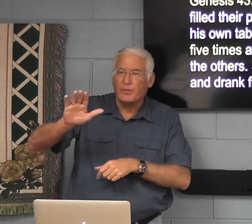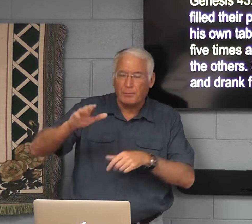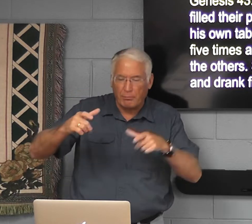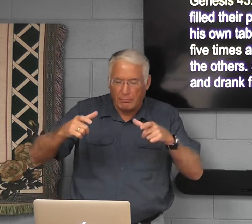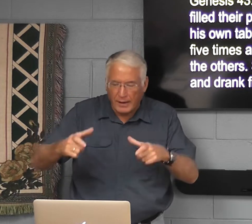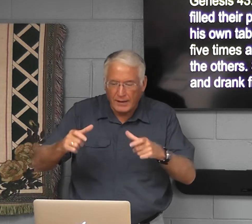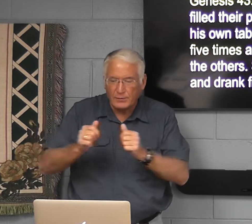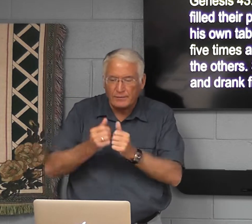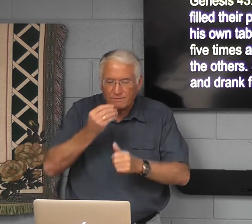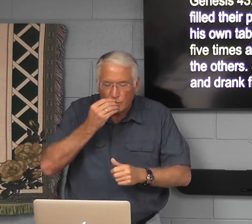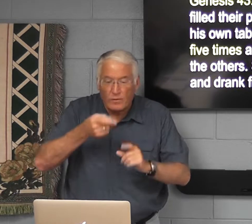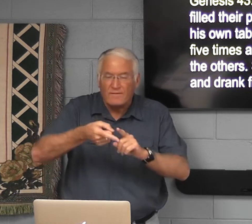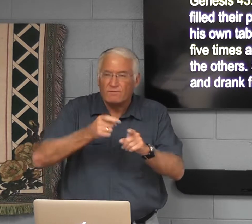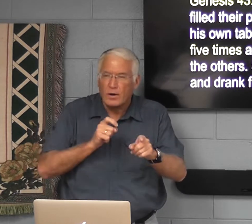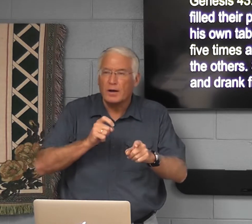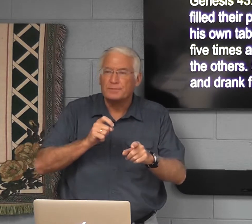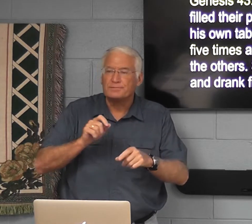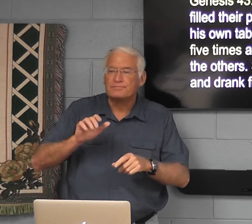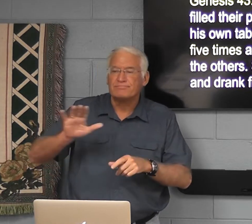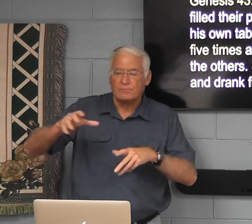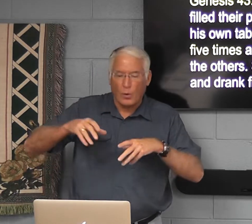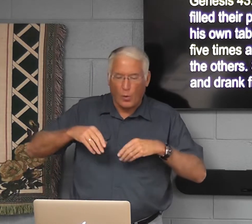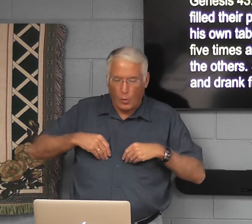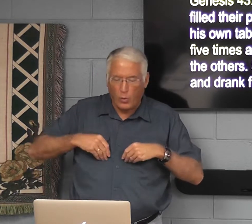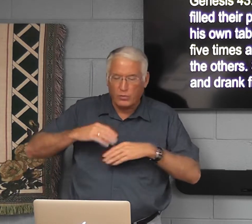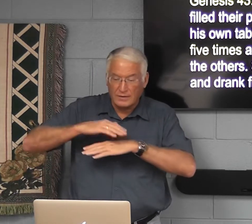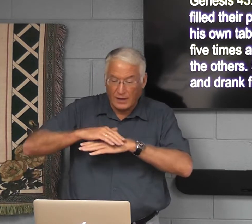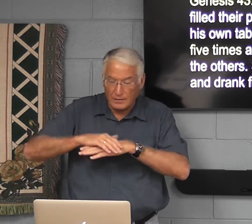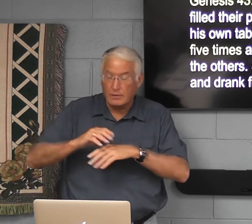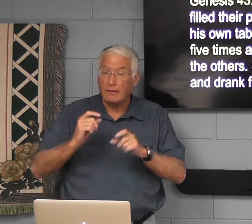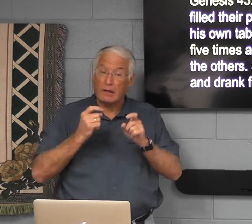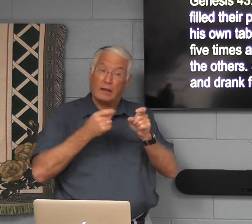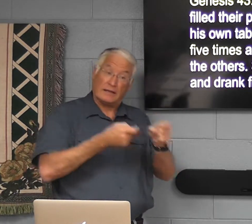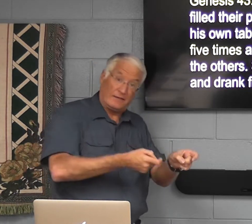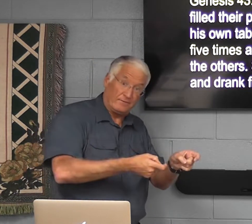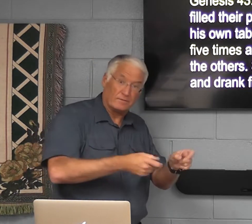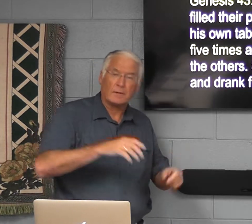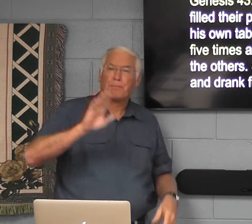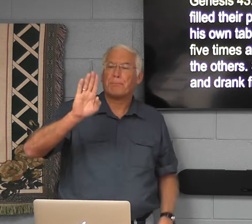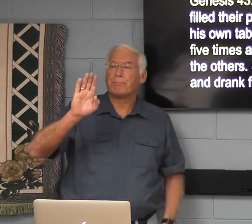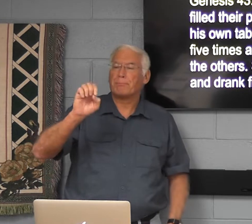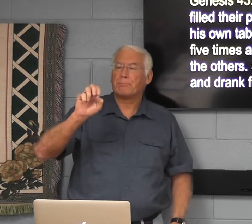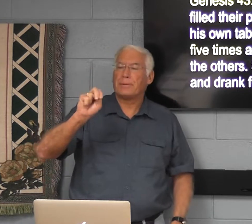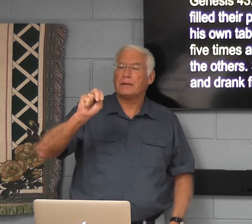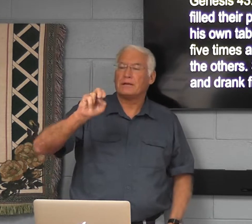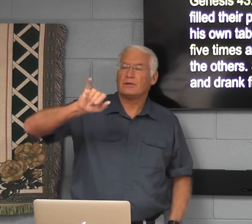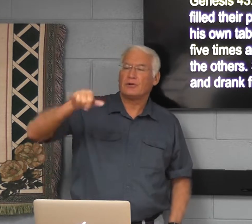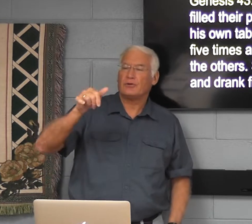filled their plates with foods from their own table, and given Benjamin.